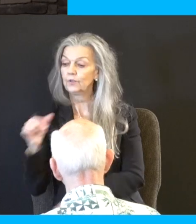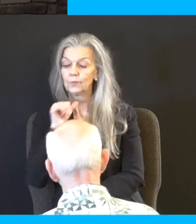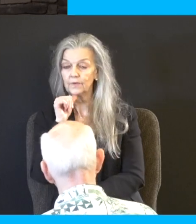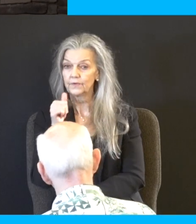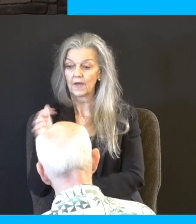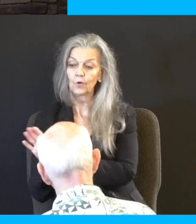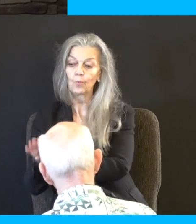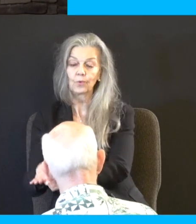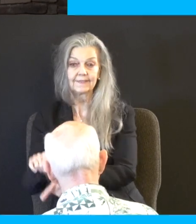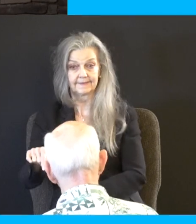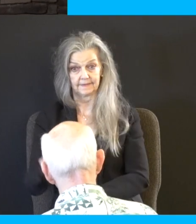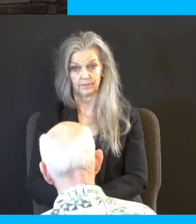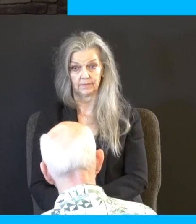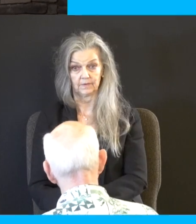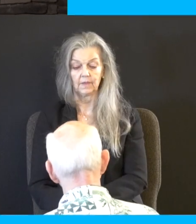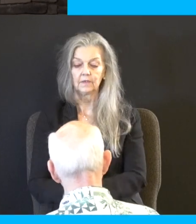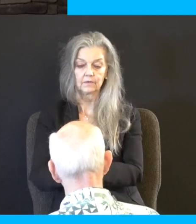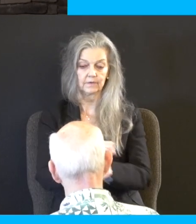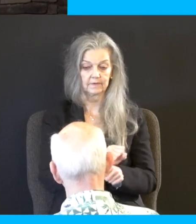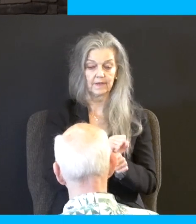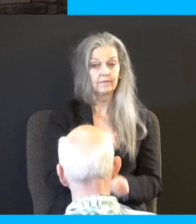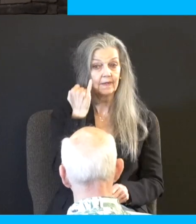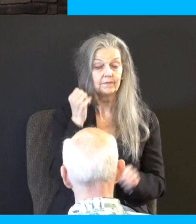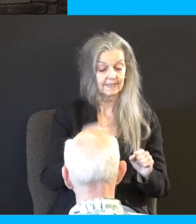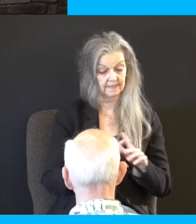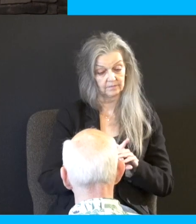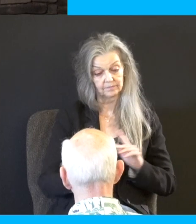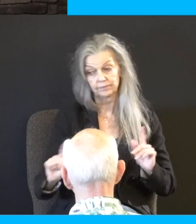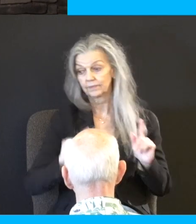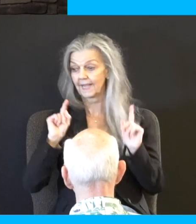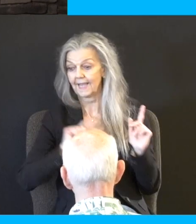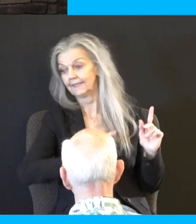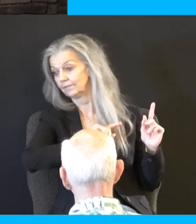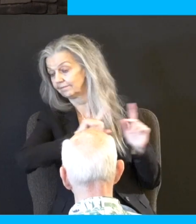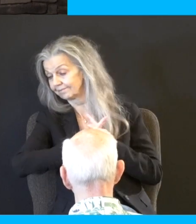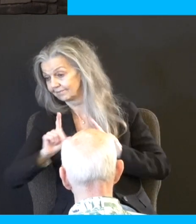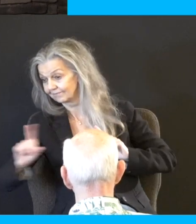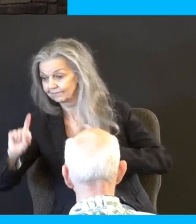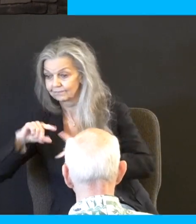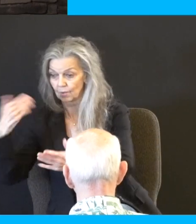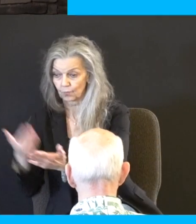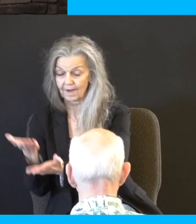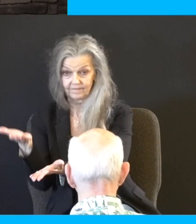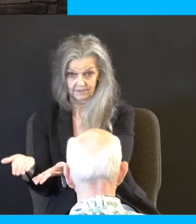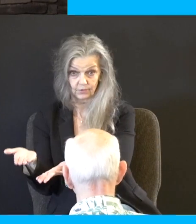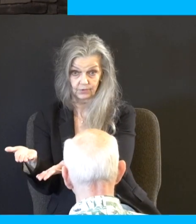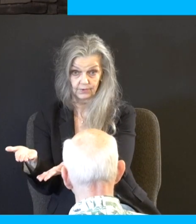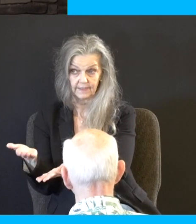him. So a slave is able to get away. They're able to come to this area and it doesn't even specify if they're a domestic slave of somebody